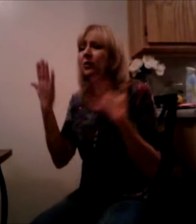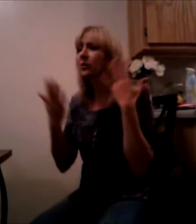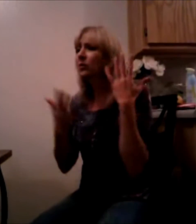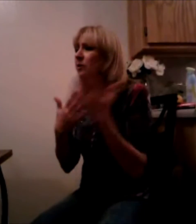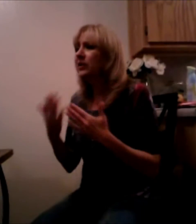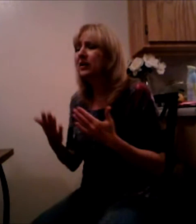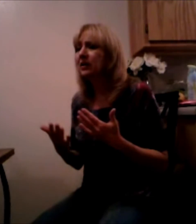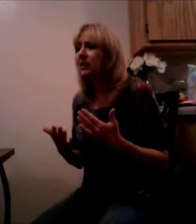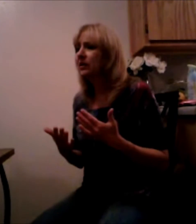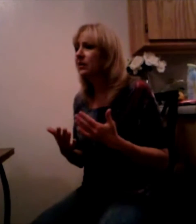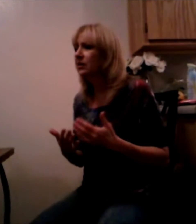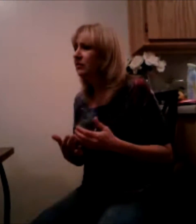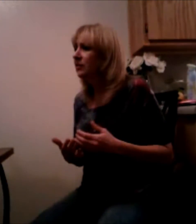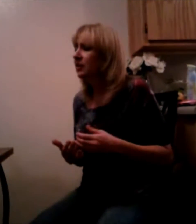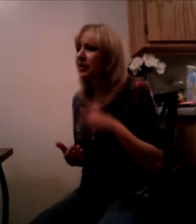and understand You'll find yourself yourself